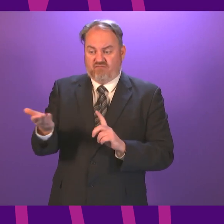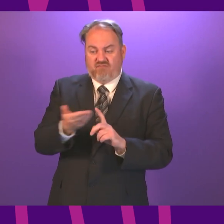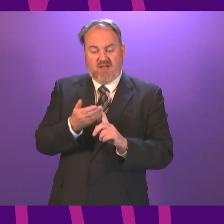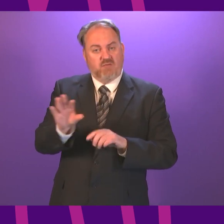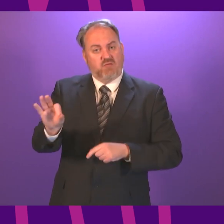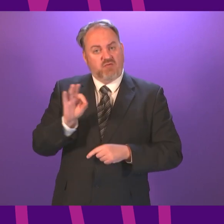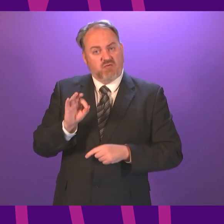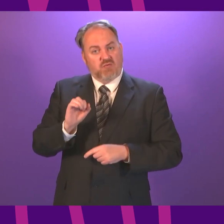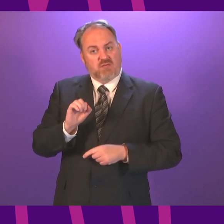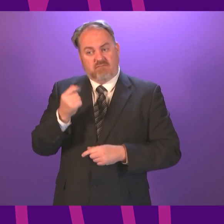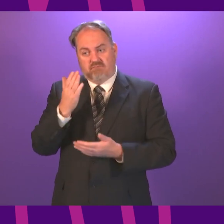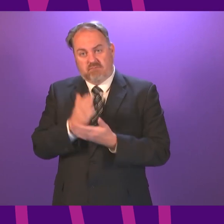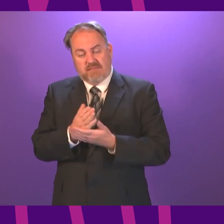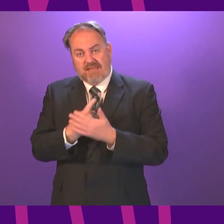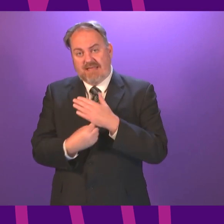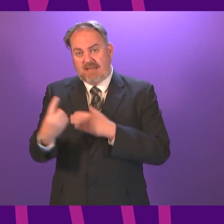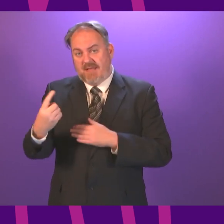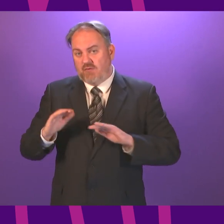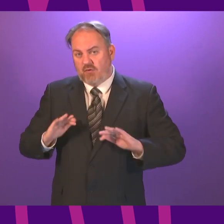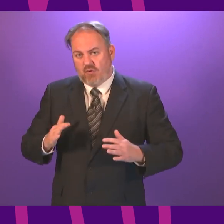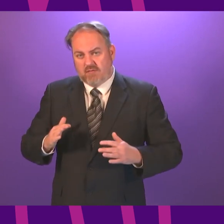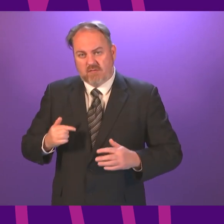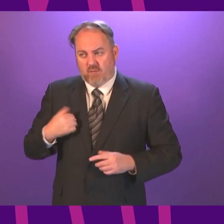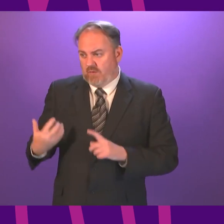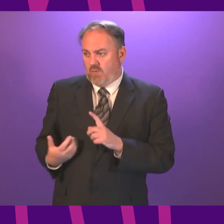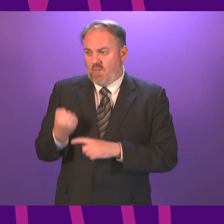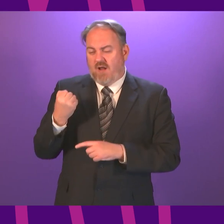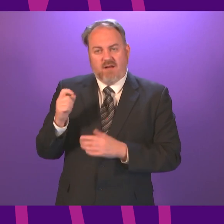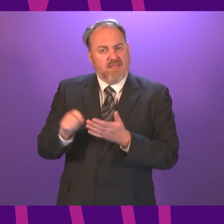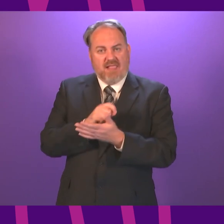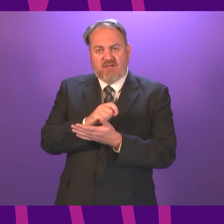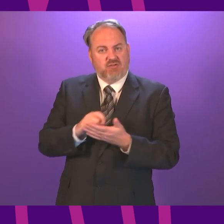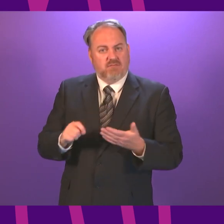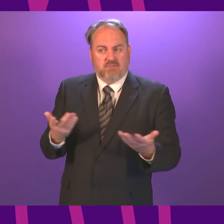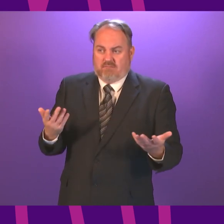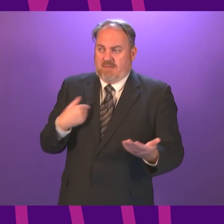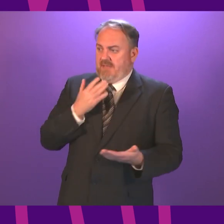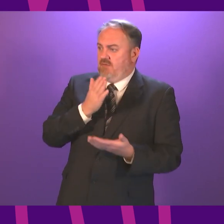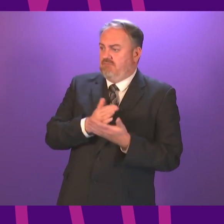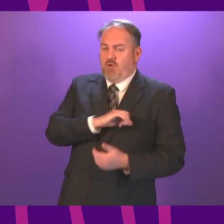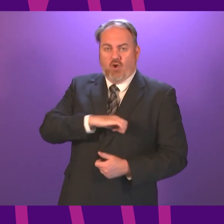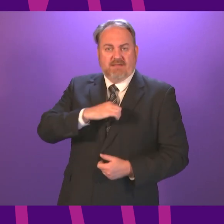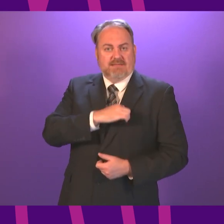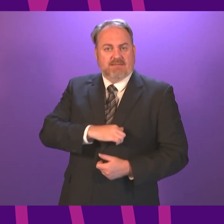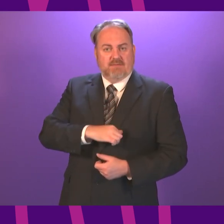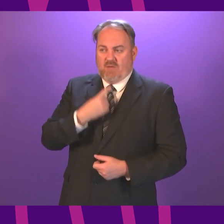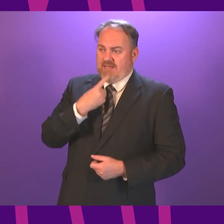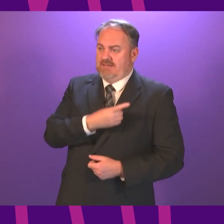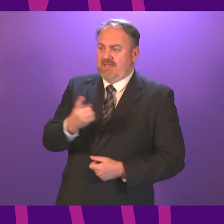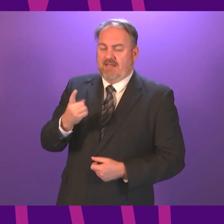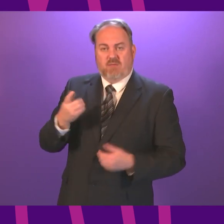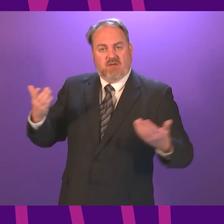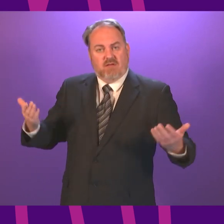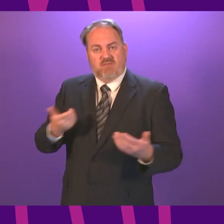our long-term future My party won that election and I have set out today how I intend to deliver on the